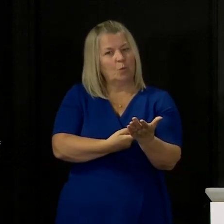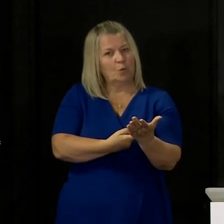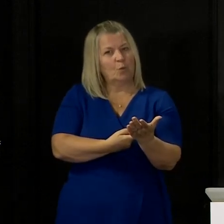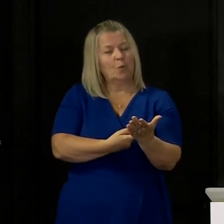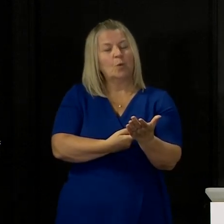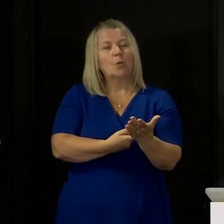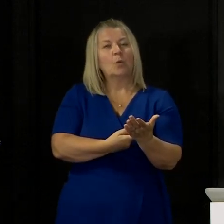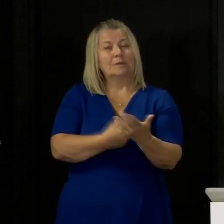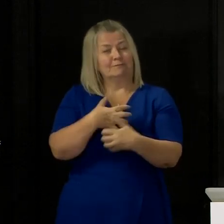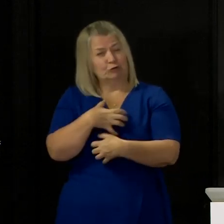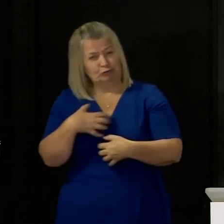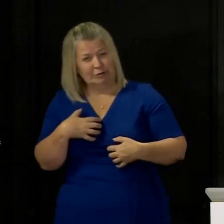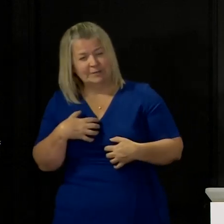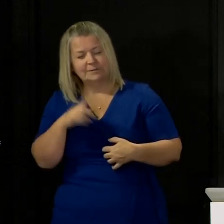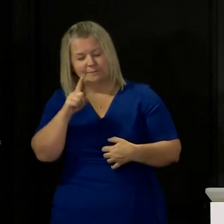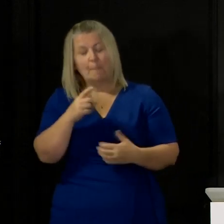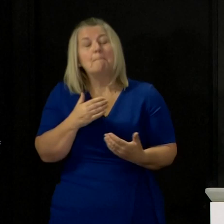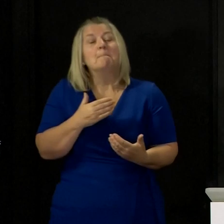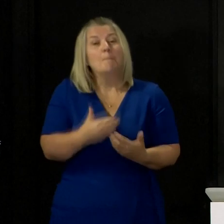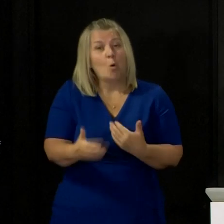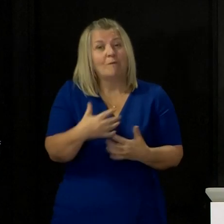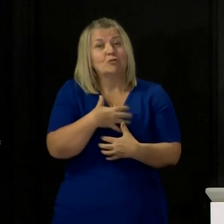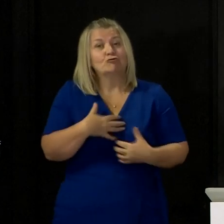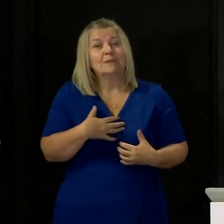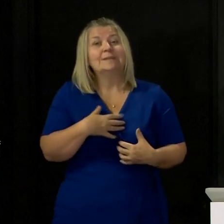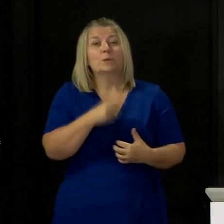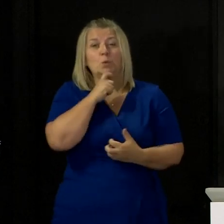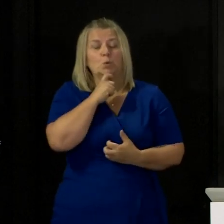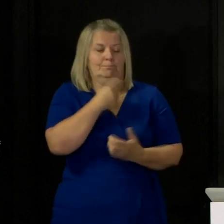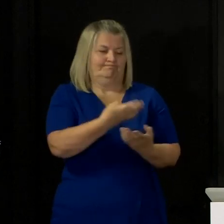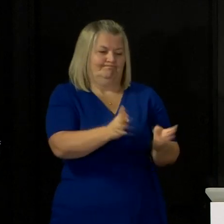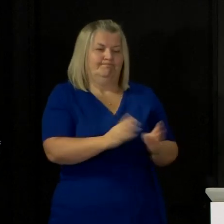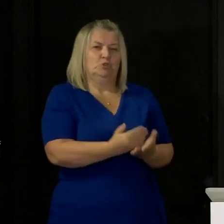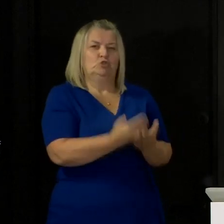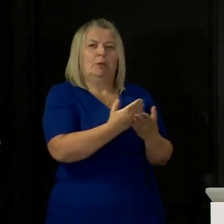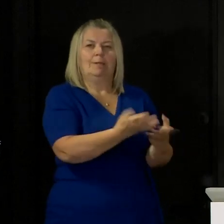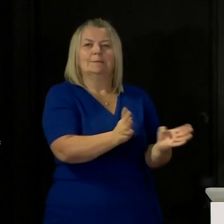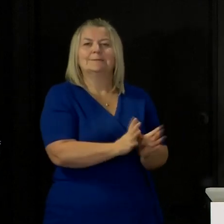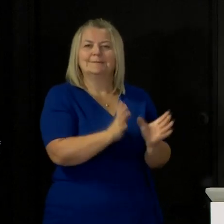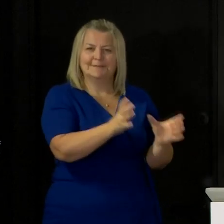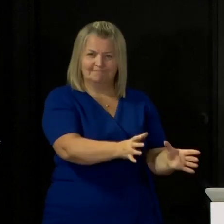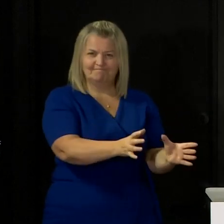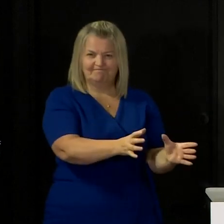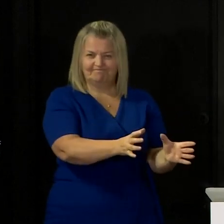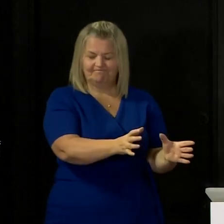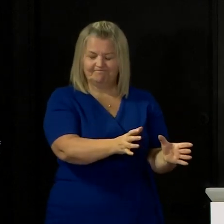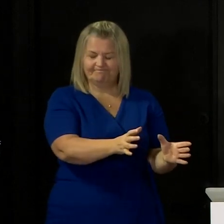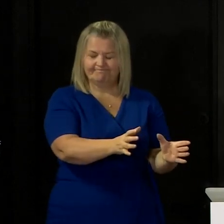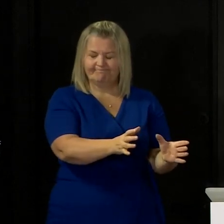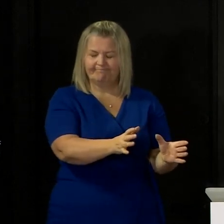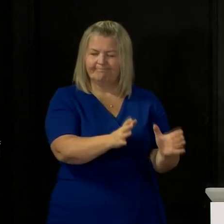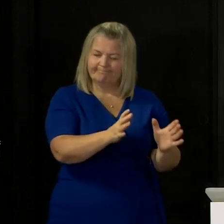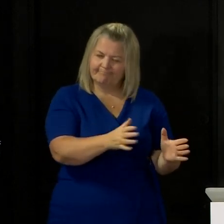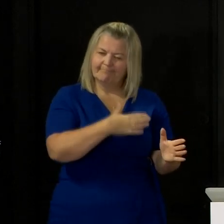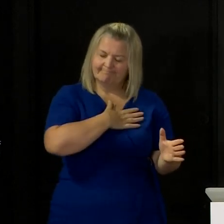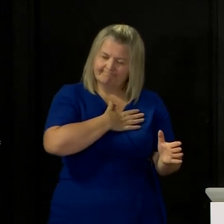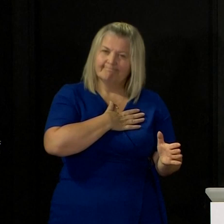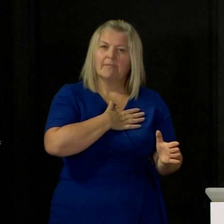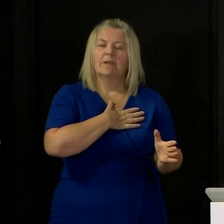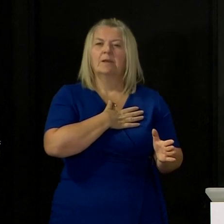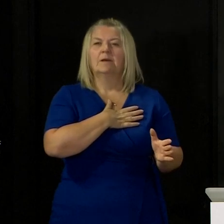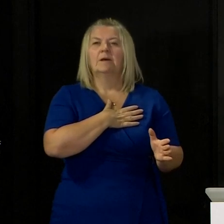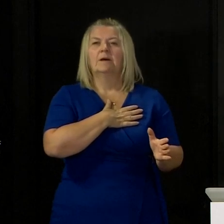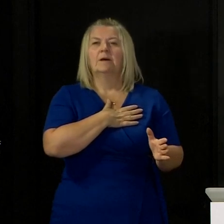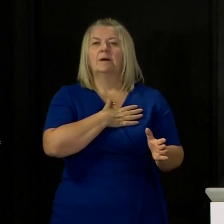shielded category and I know that this will have been a difficult update for you to hear in particular but I just want to end really with with two things